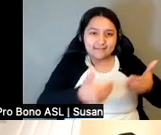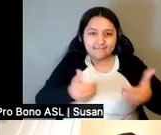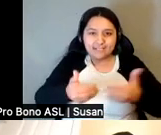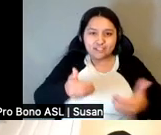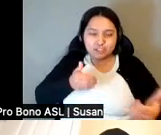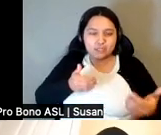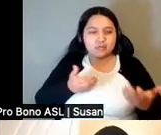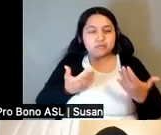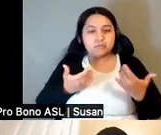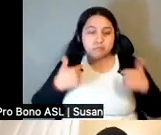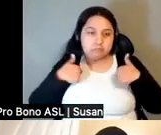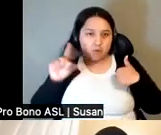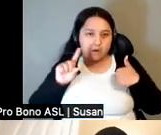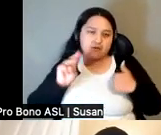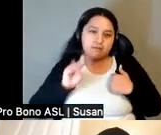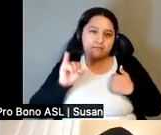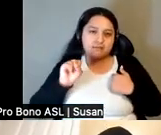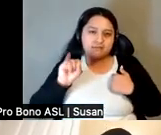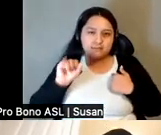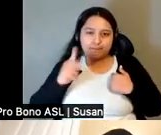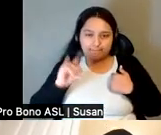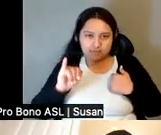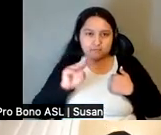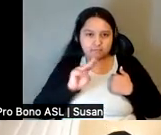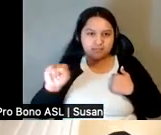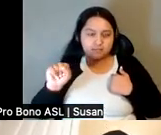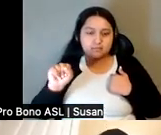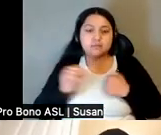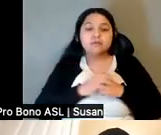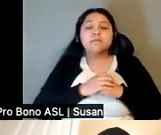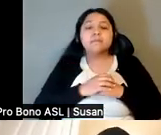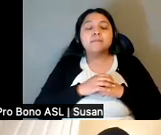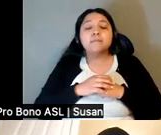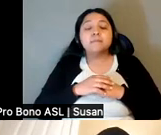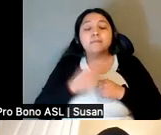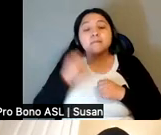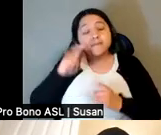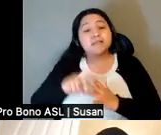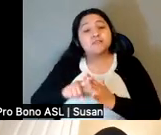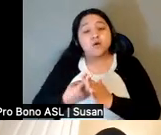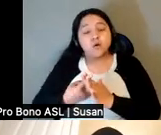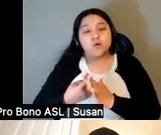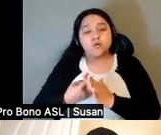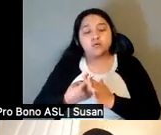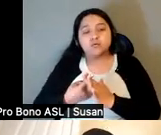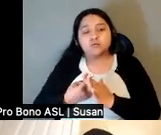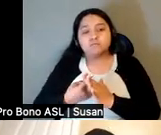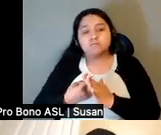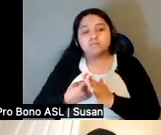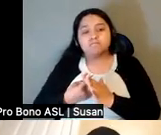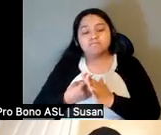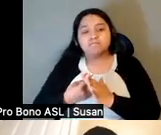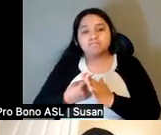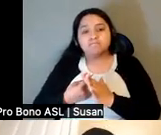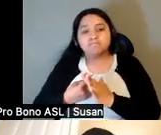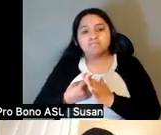of Mississippi. But for us, municipalism starts where, not just within the confines that